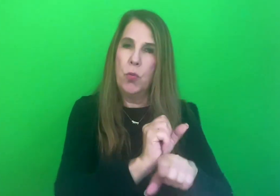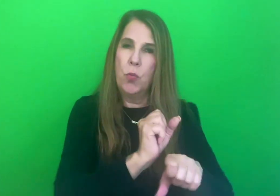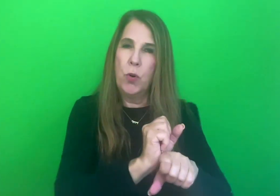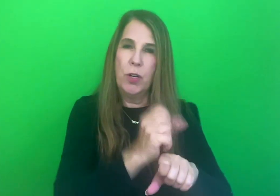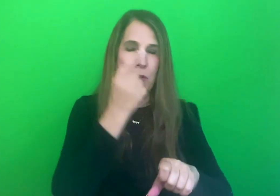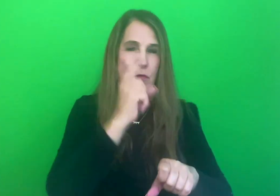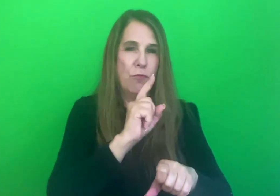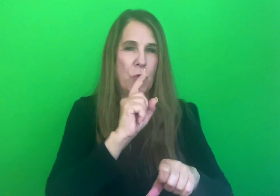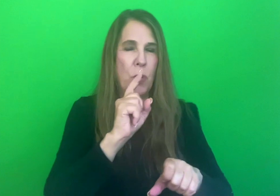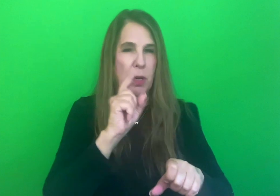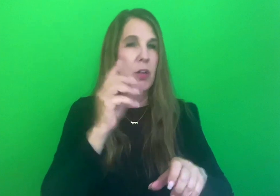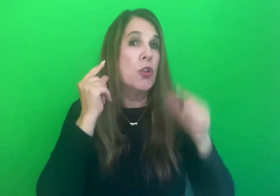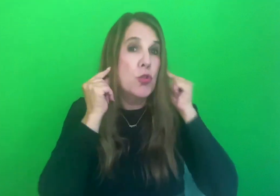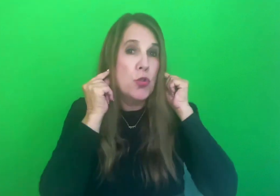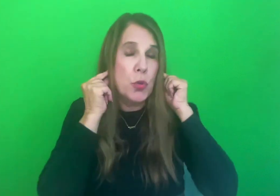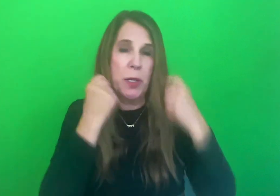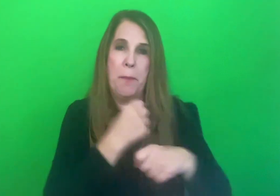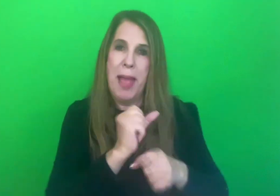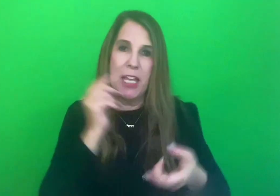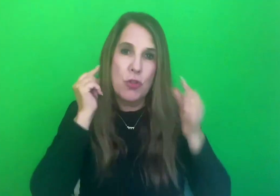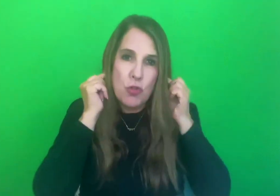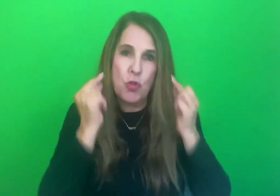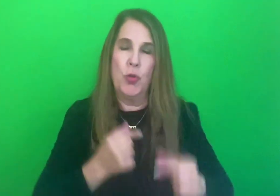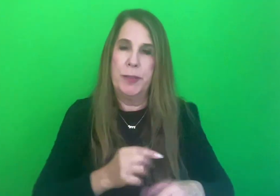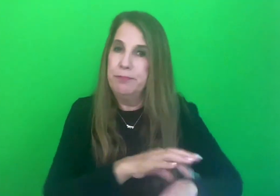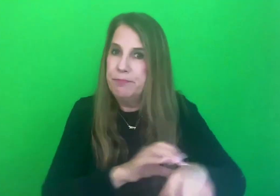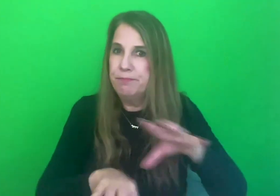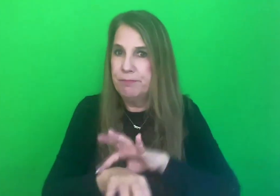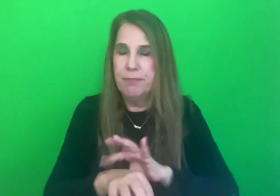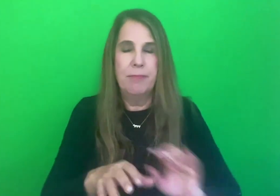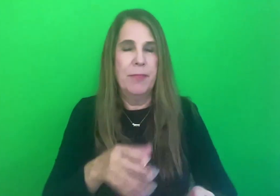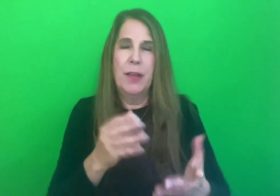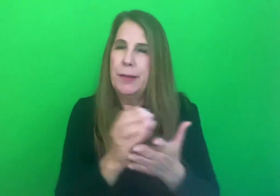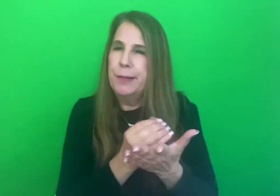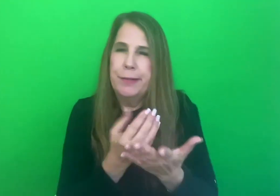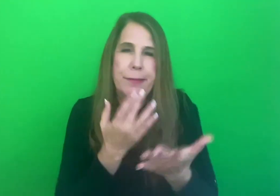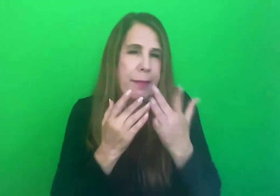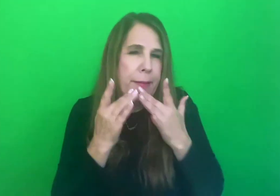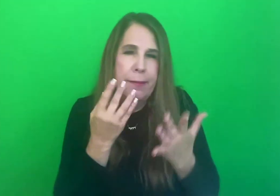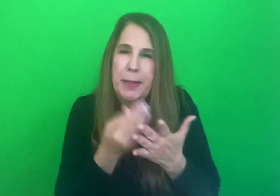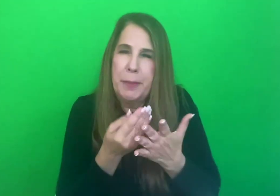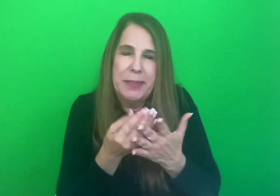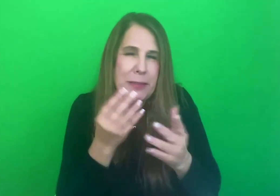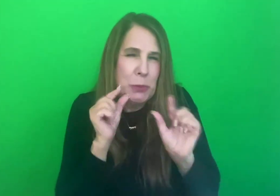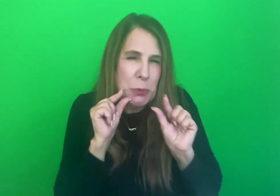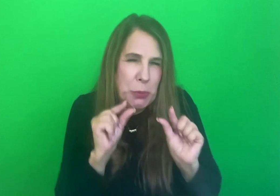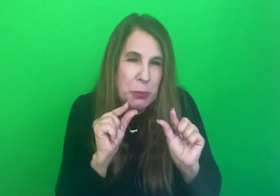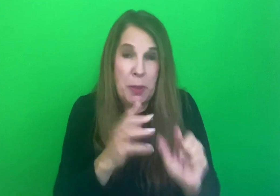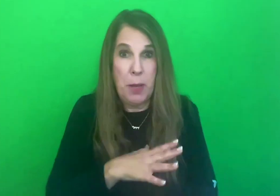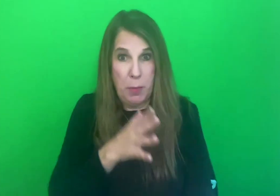meager wages. My mom would tell me how they